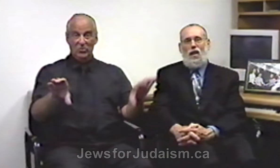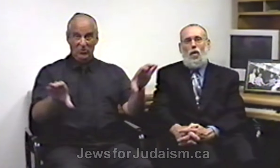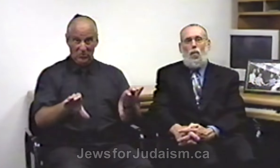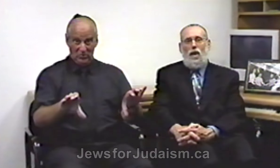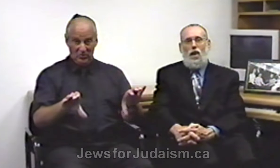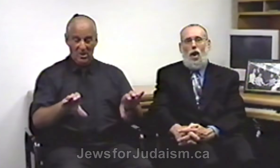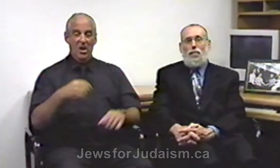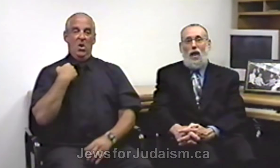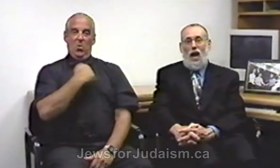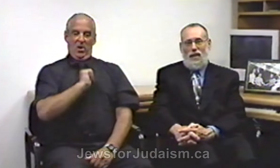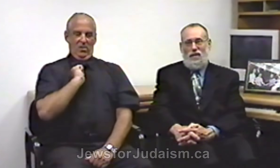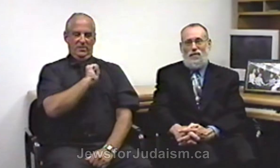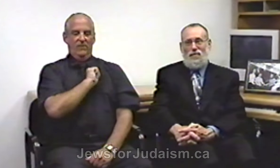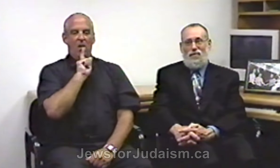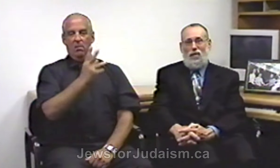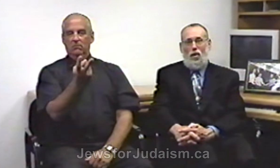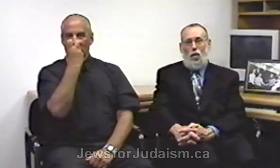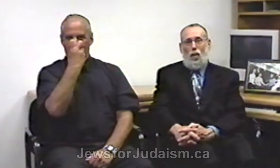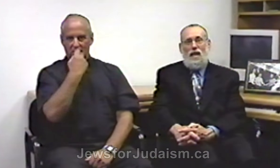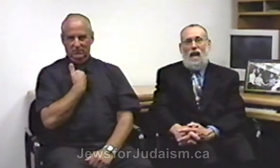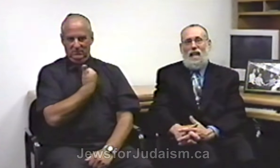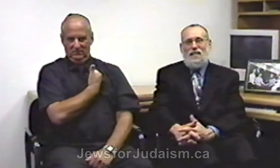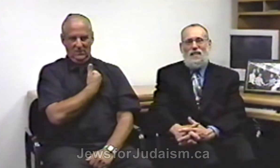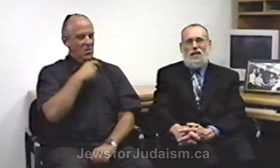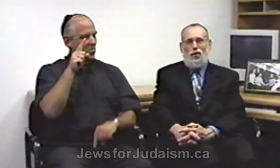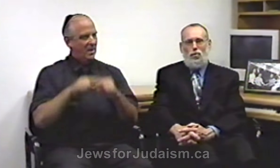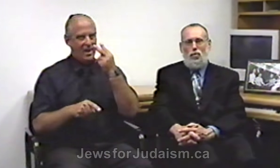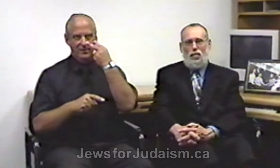we are blind. We can't see the truth.